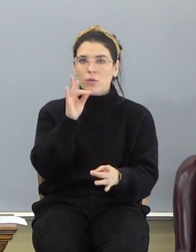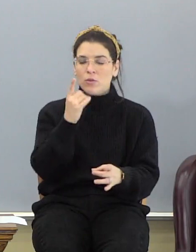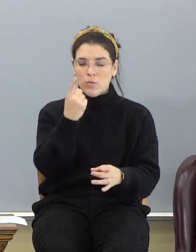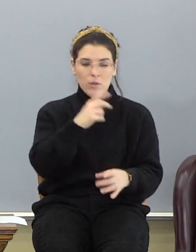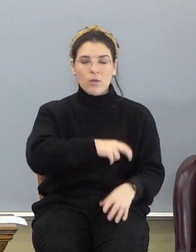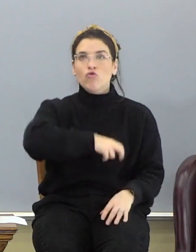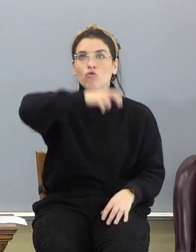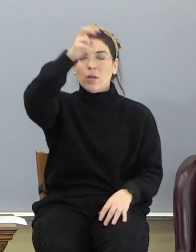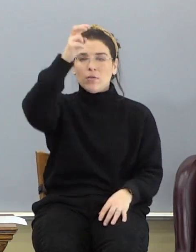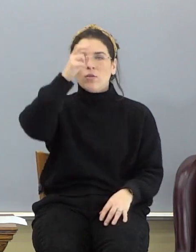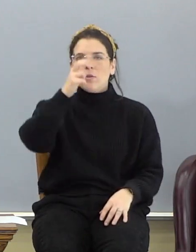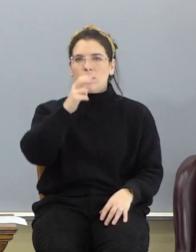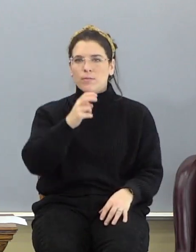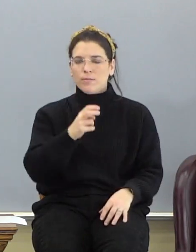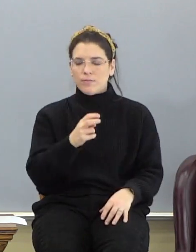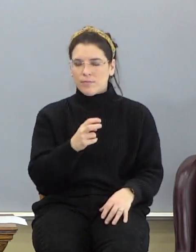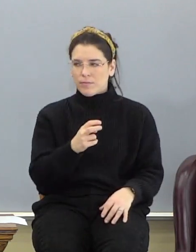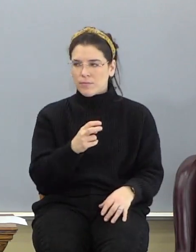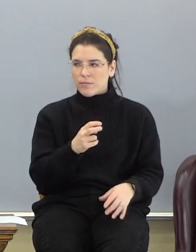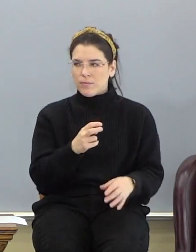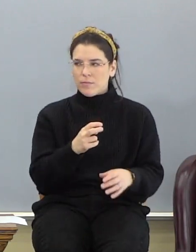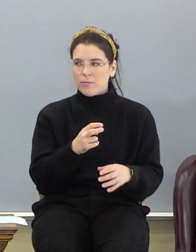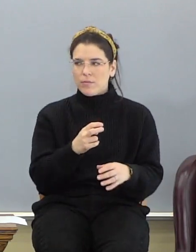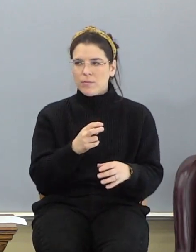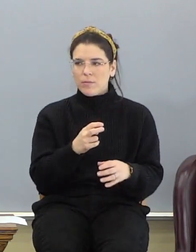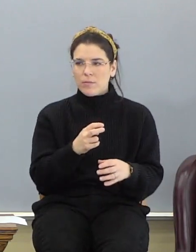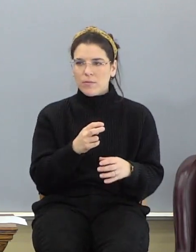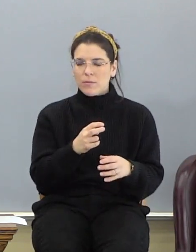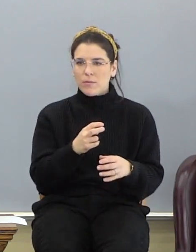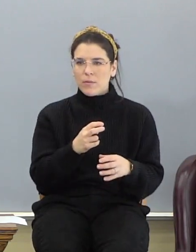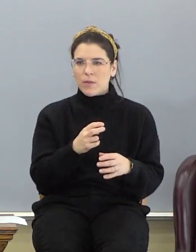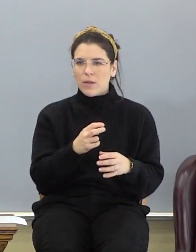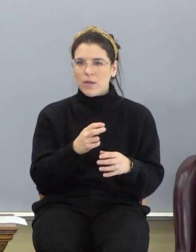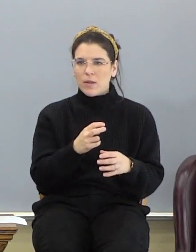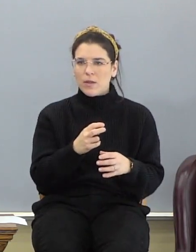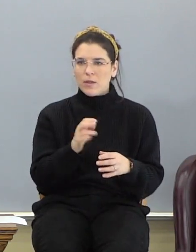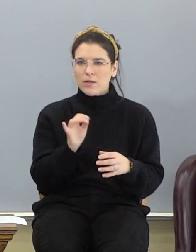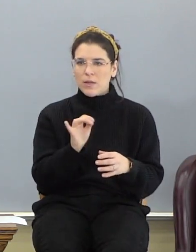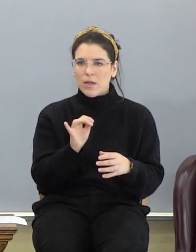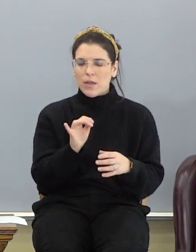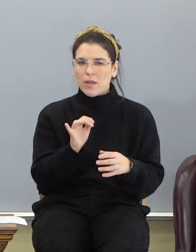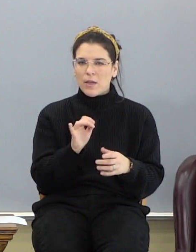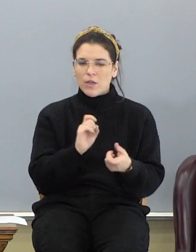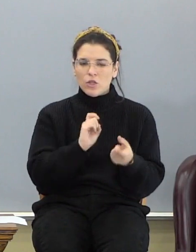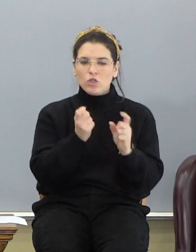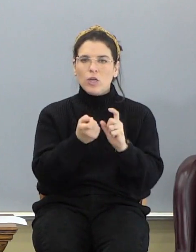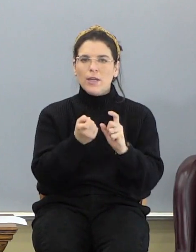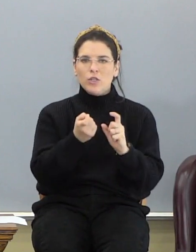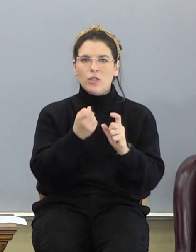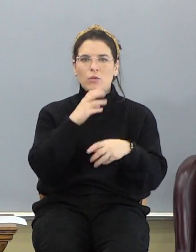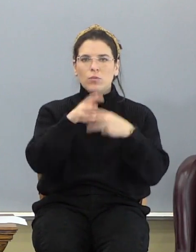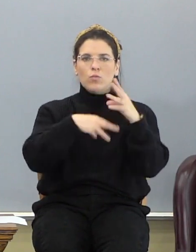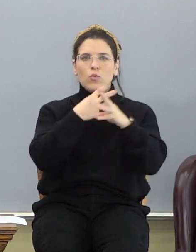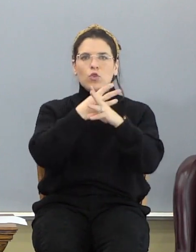one that transfers you there. And literally, it's like changing dimensions.